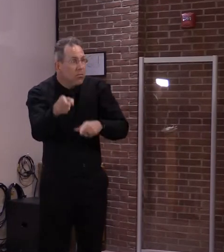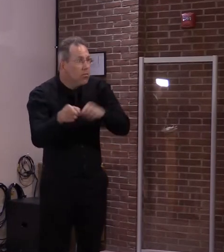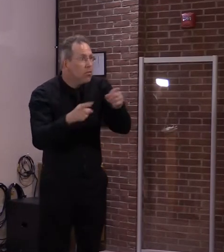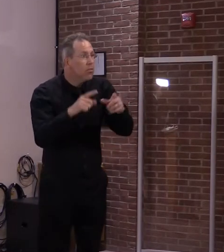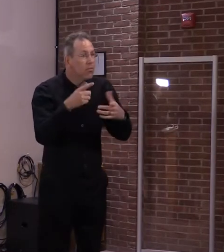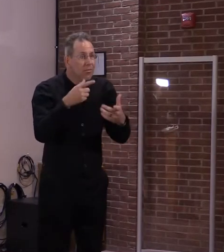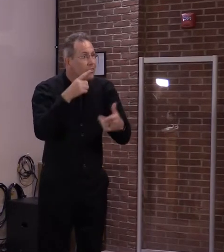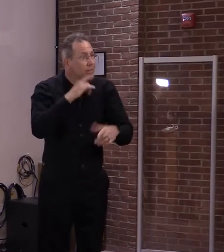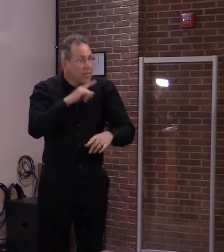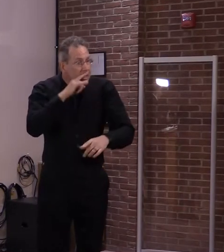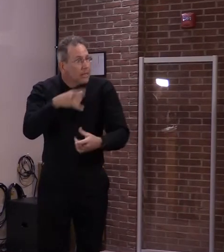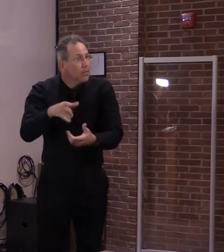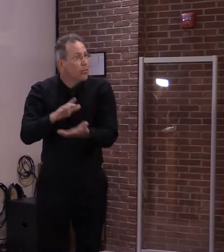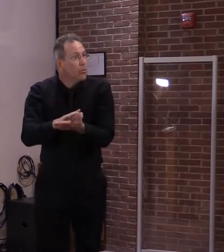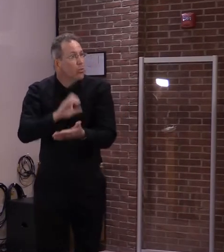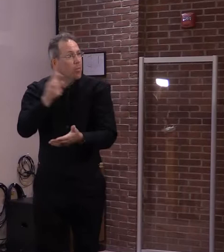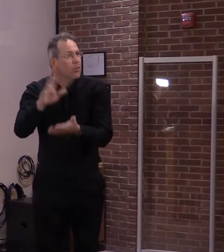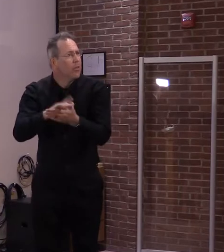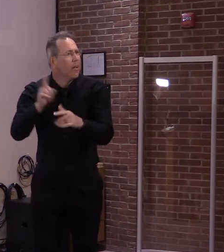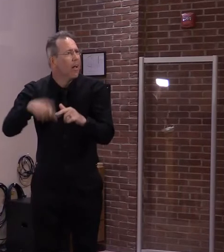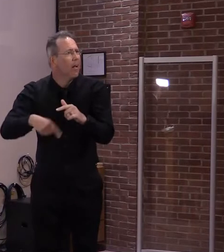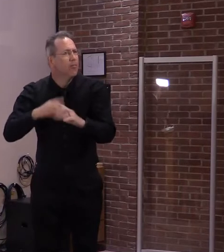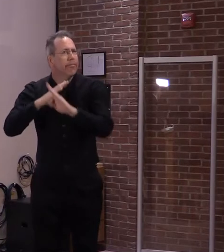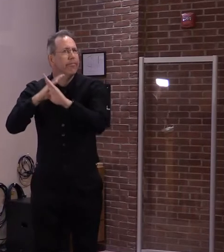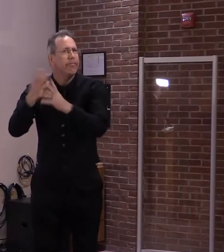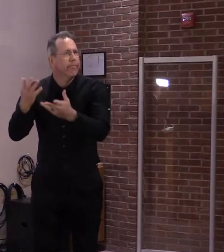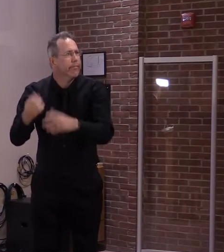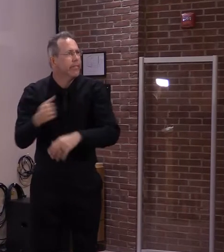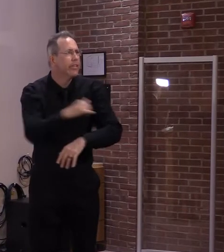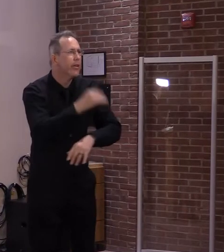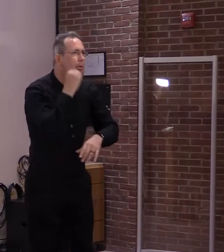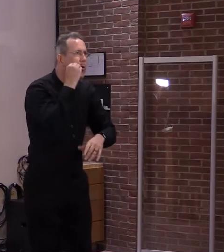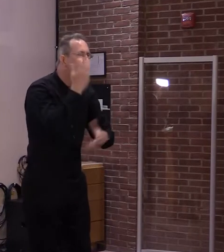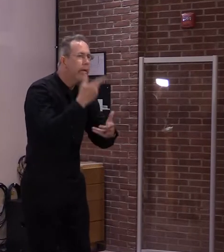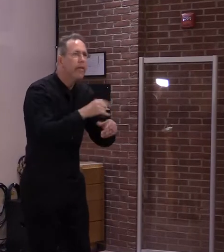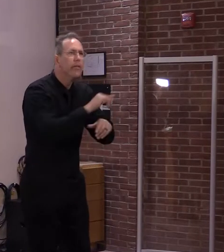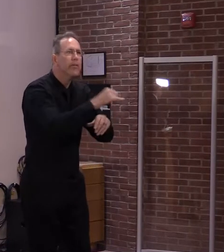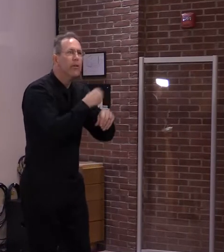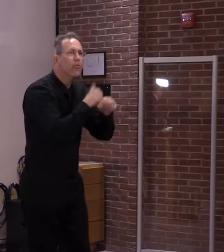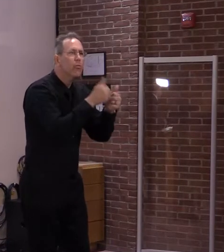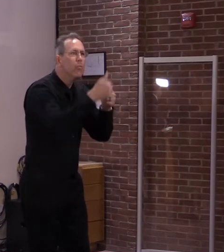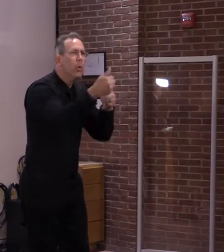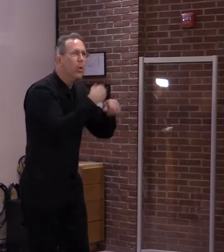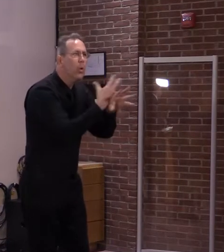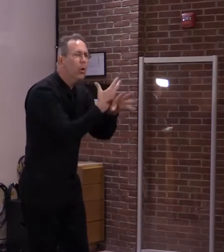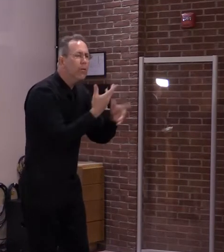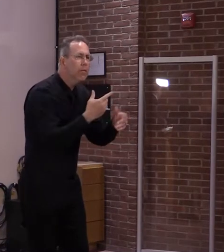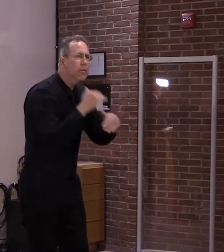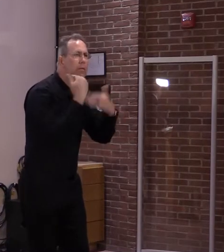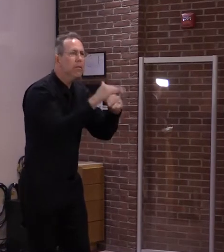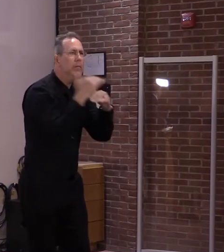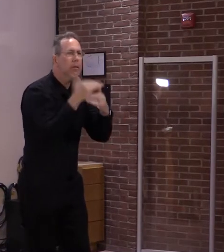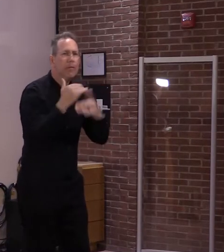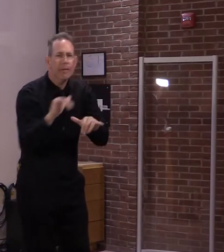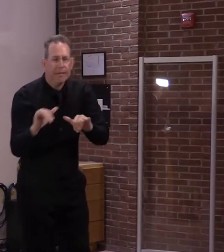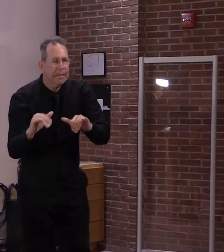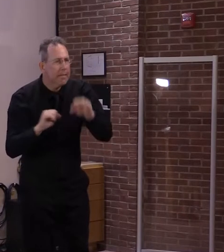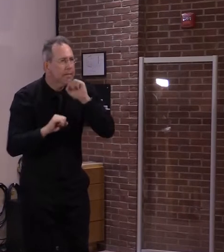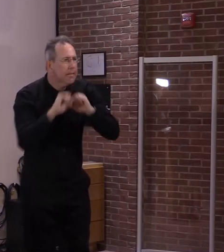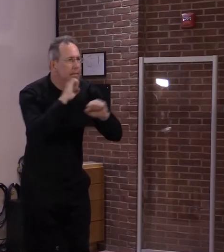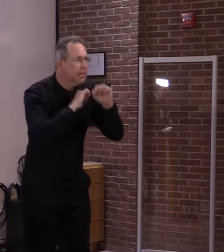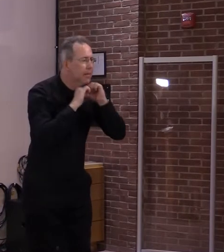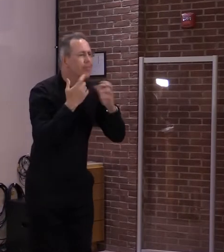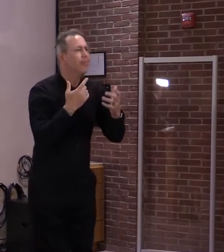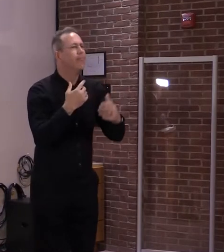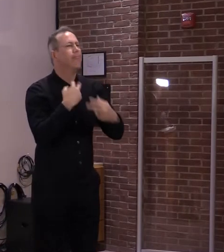it's all coupled together and put us in an extremely vulnerable position. but